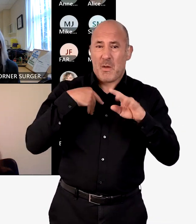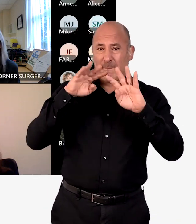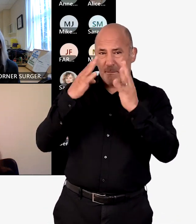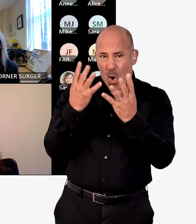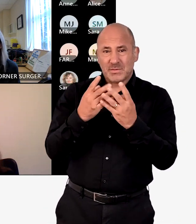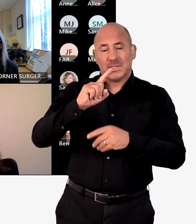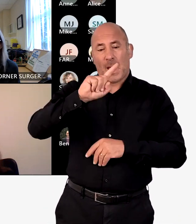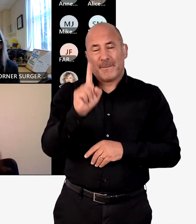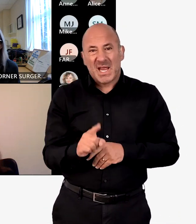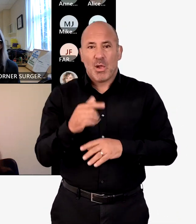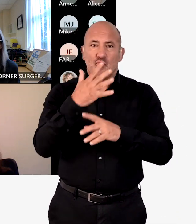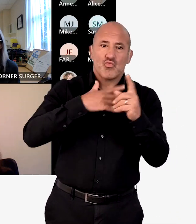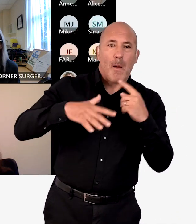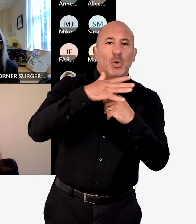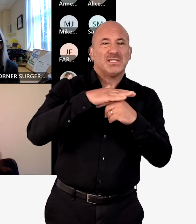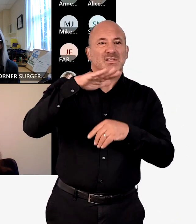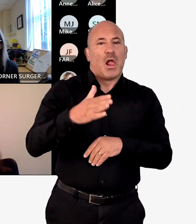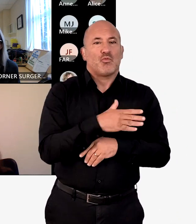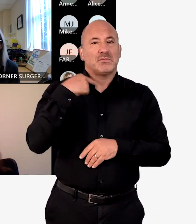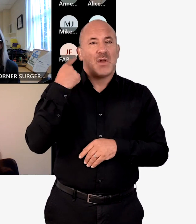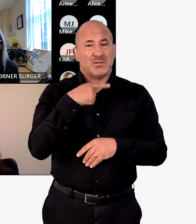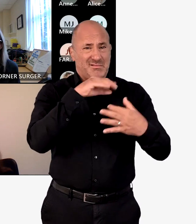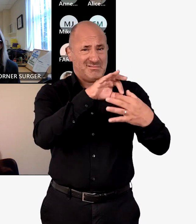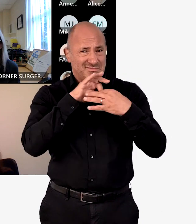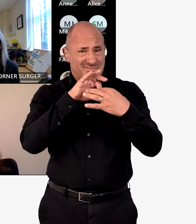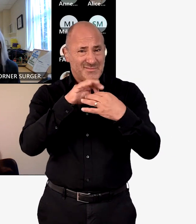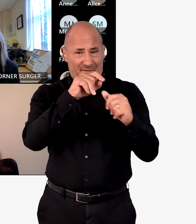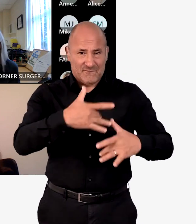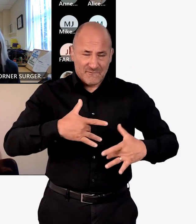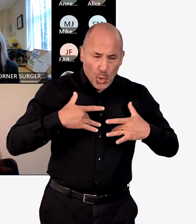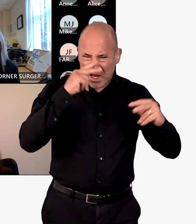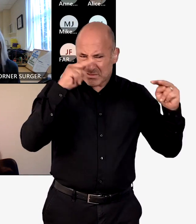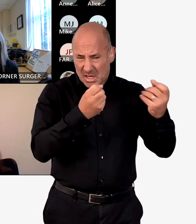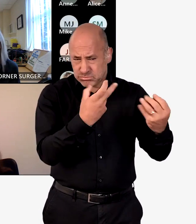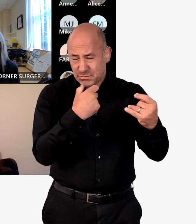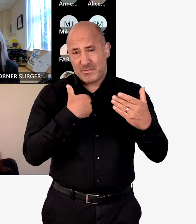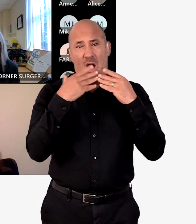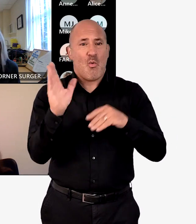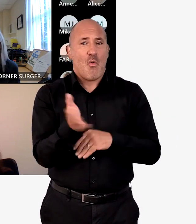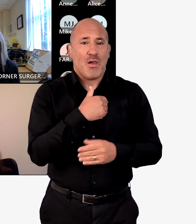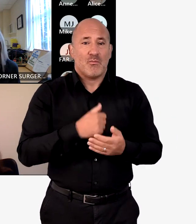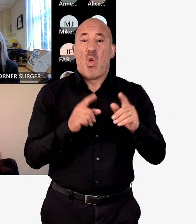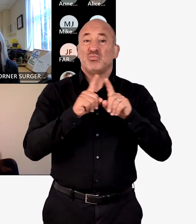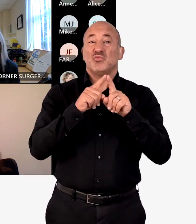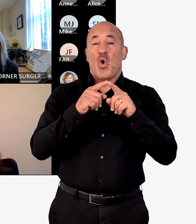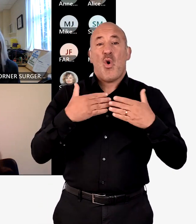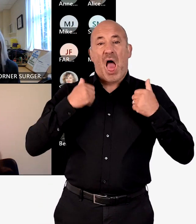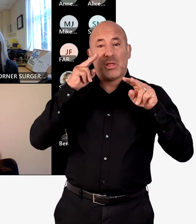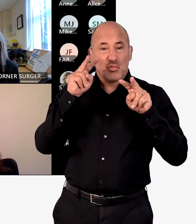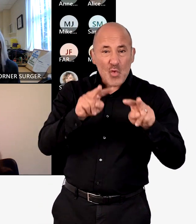want to also thank on behalf of the board, the people and communities across South West London who engaged with us and who gave their views and their insights. And also to Healthwatch